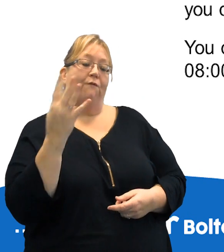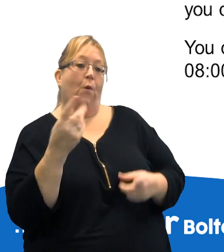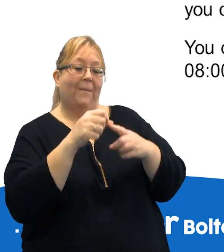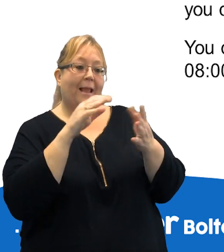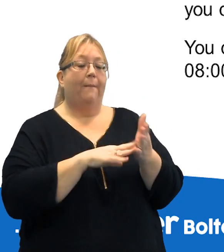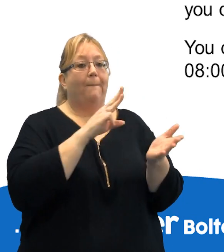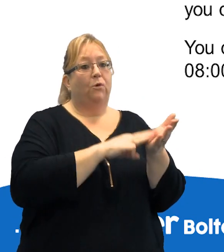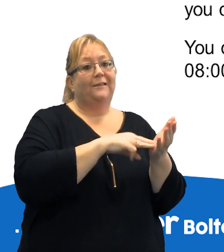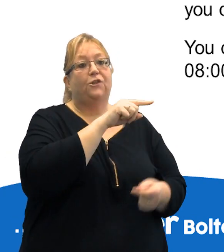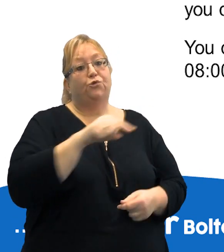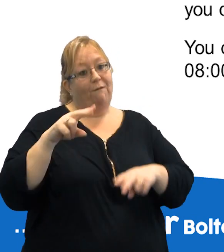and 4pm Monday to Friday.